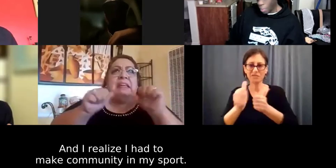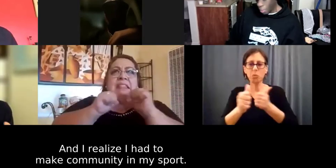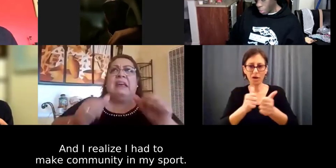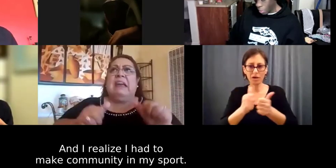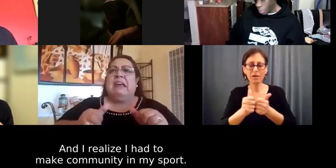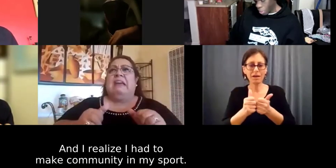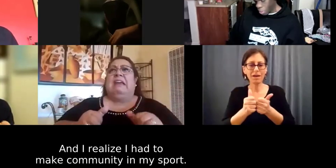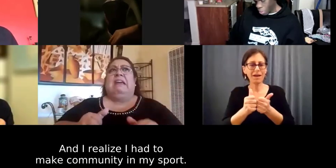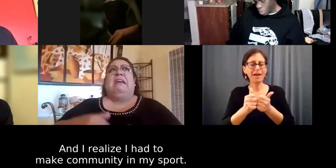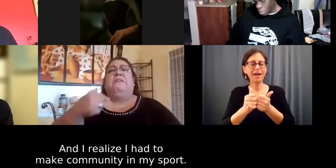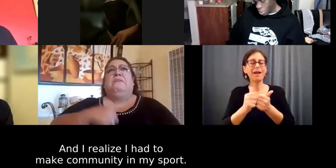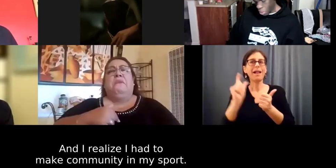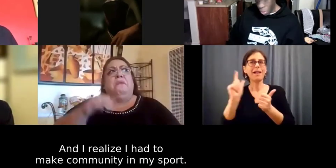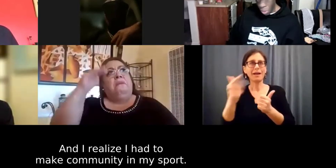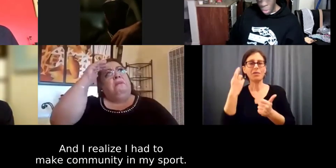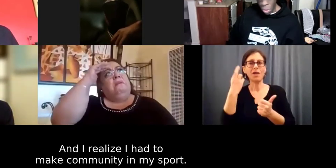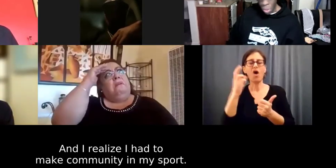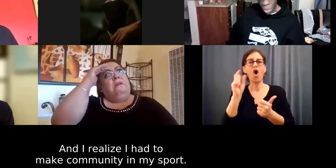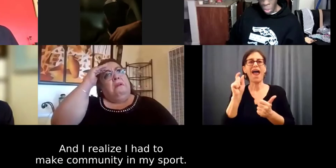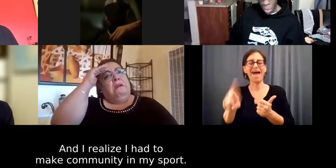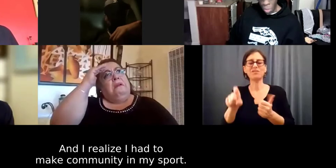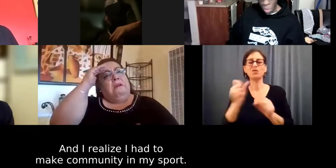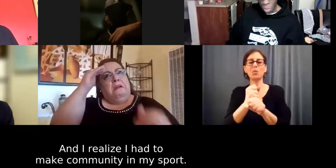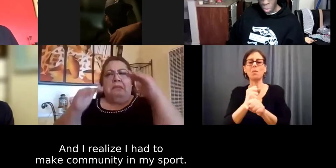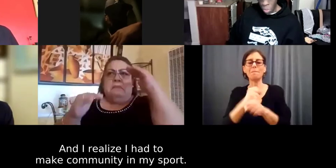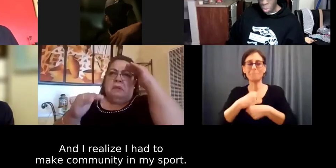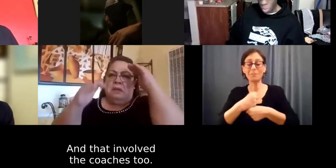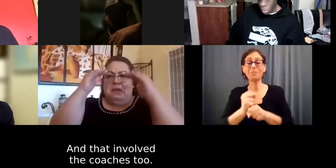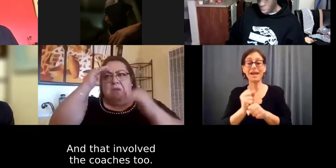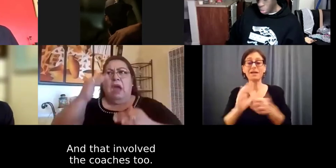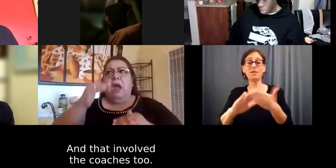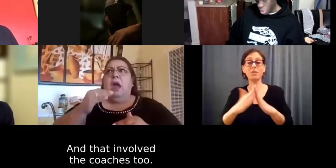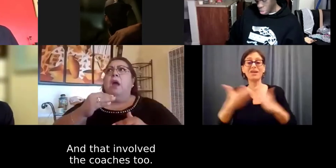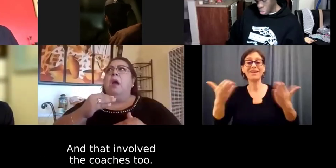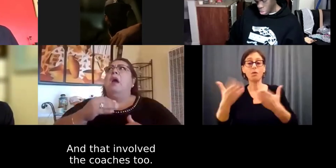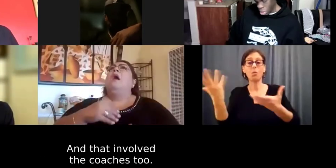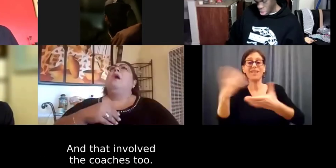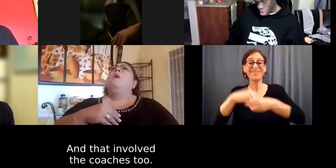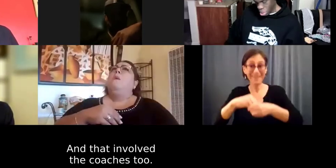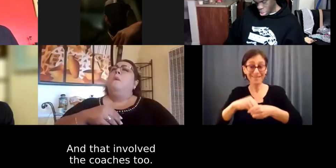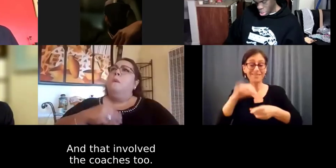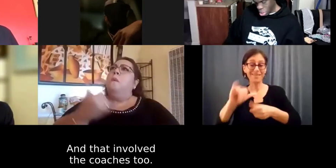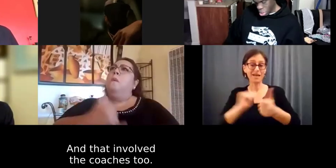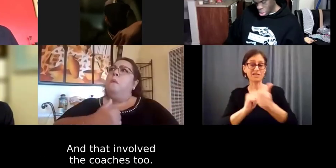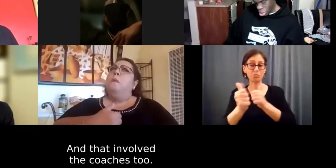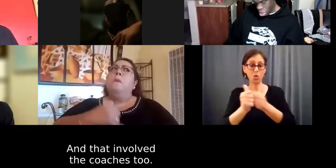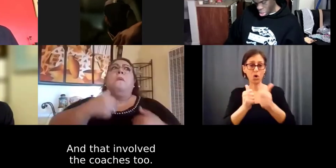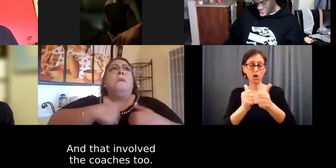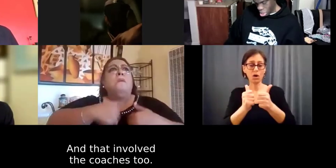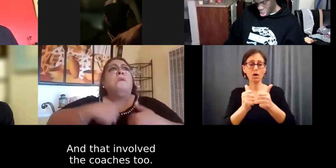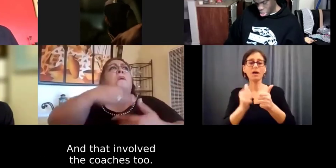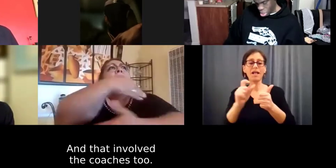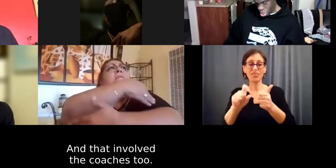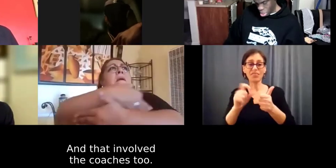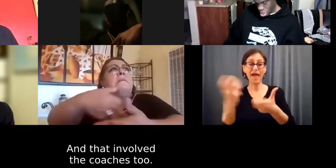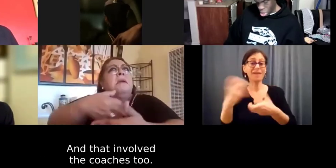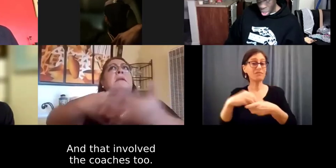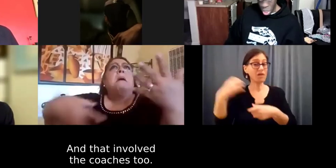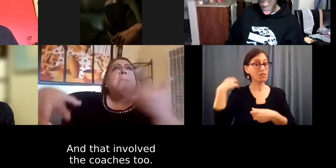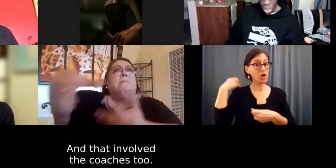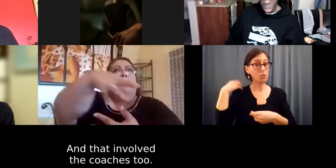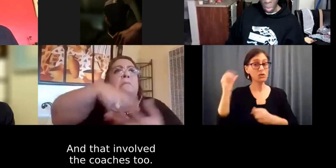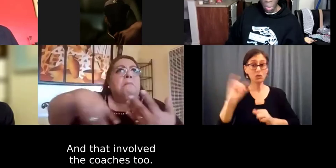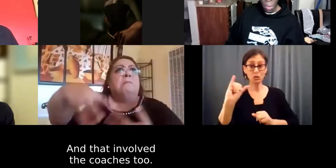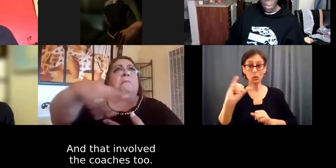realized I had to make community in my sport. And when I made community in my sport, it involved the coaches also.